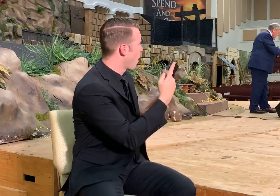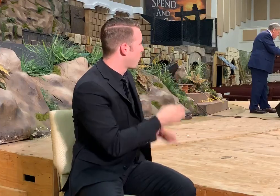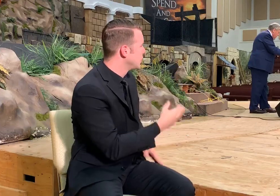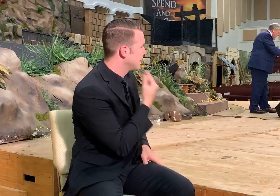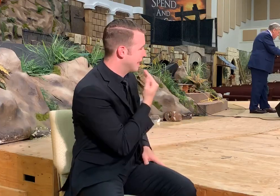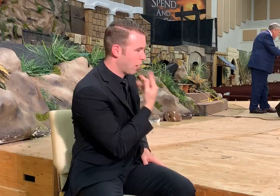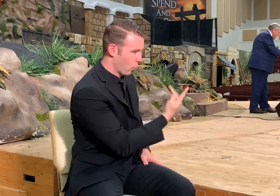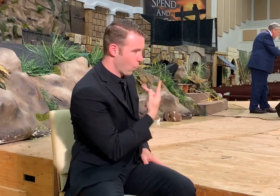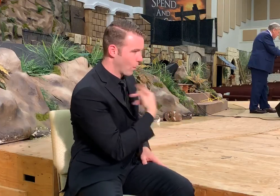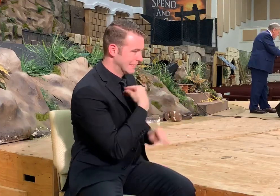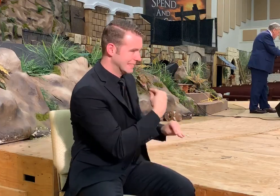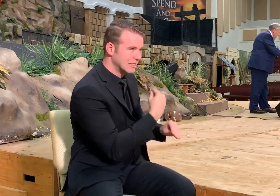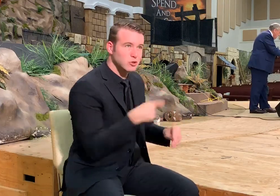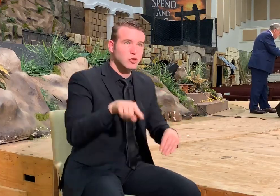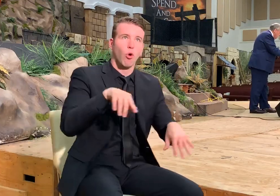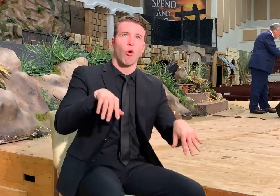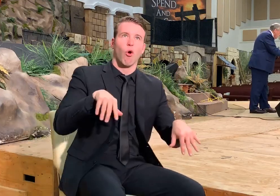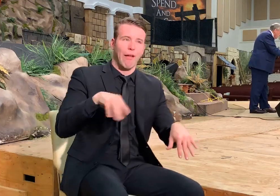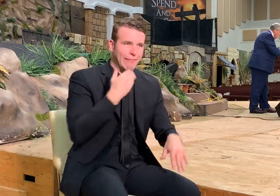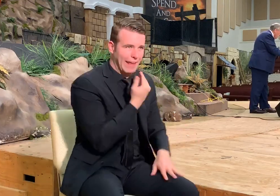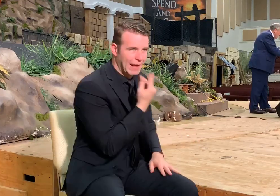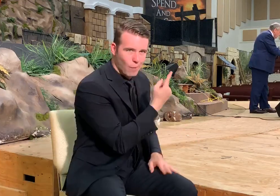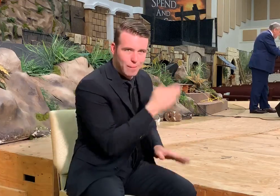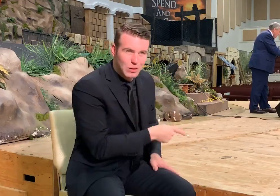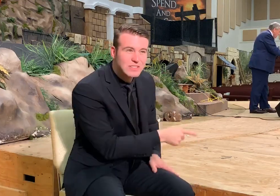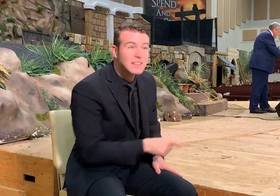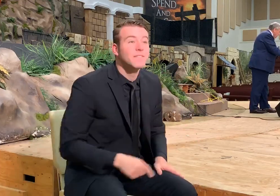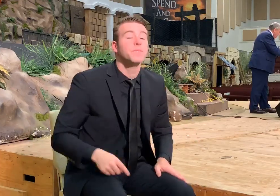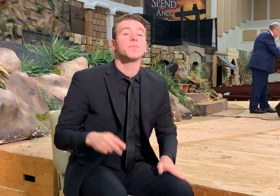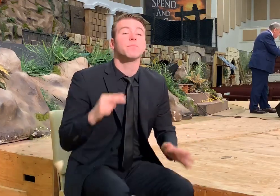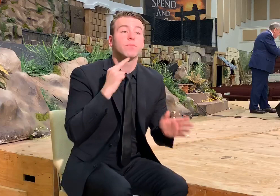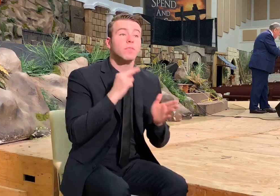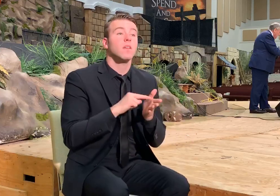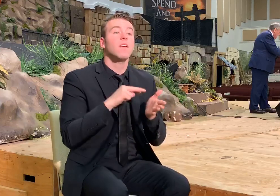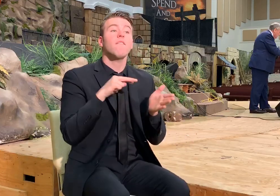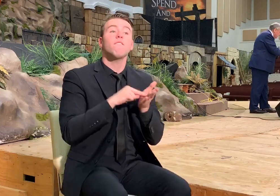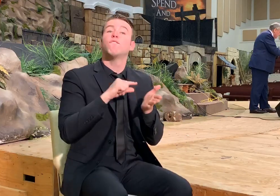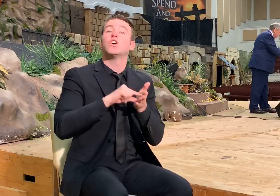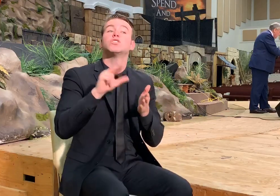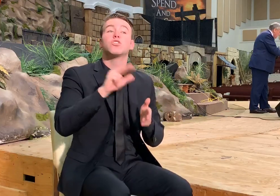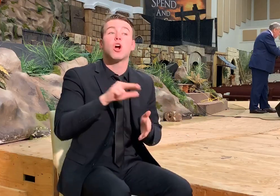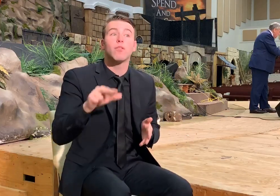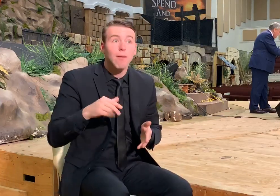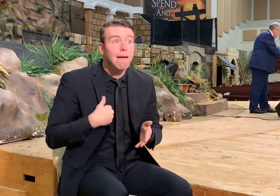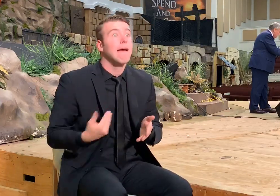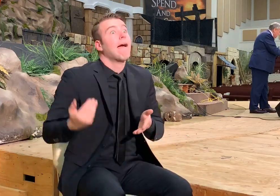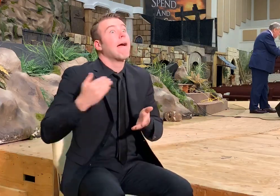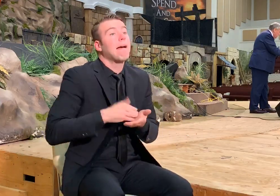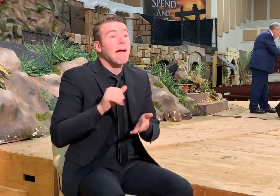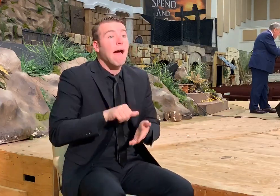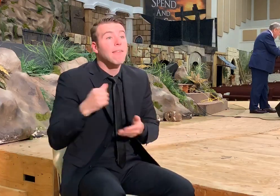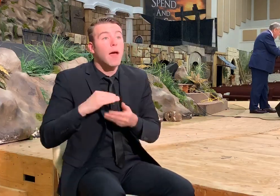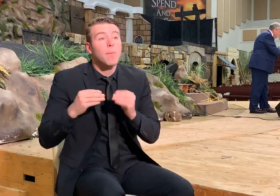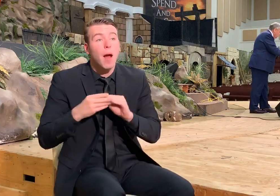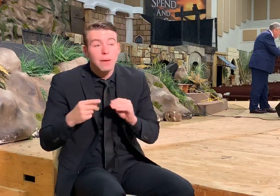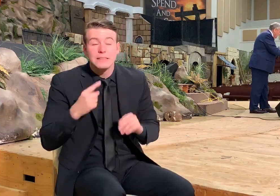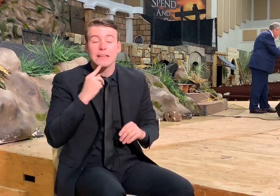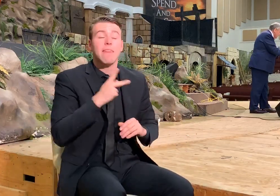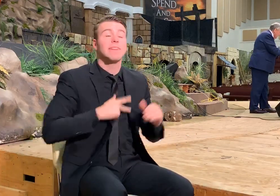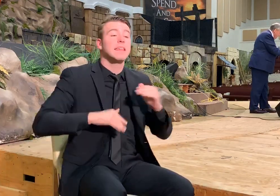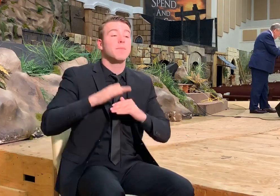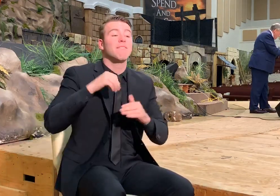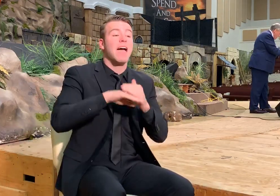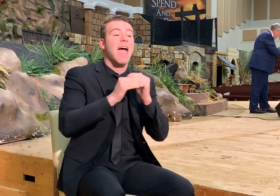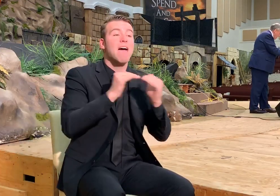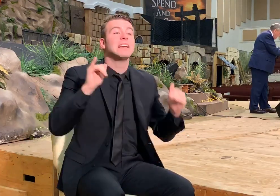Amen. Okay. Look at verse 33. Another parable spake he unto them. The kingdom of heaven is like unto